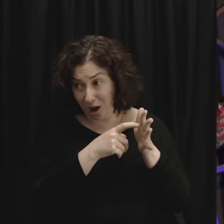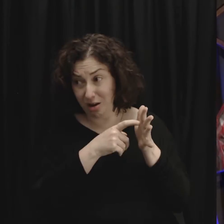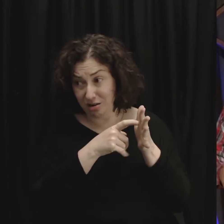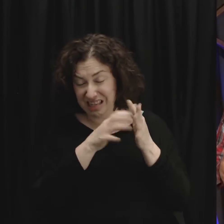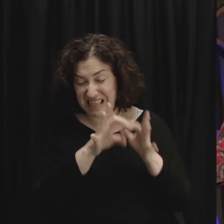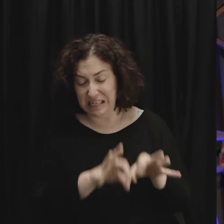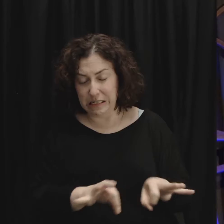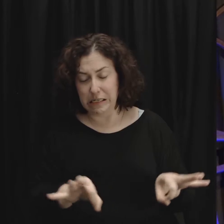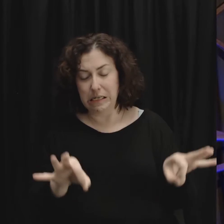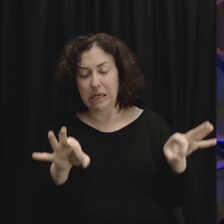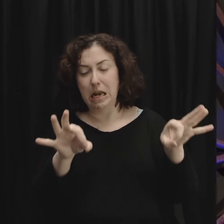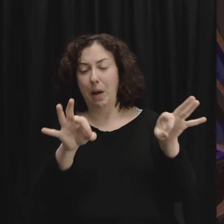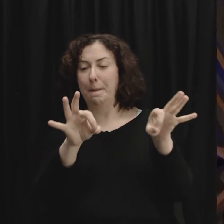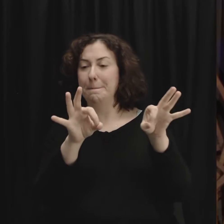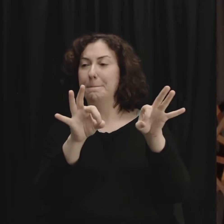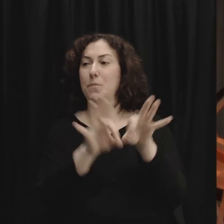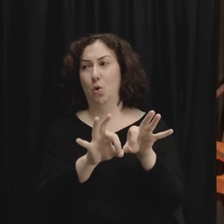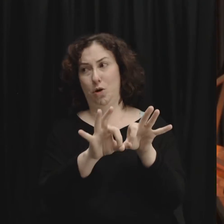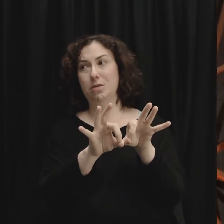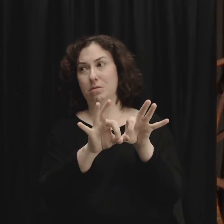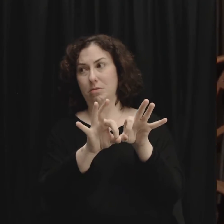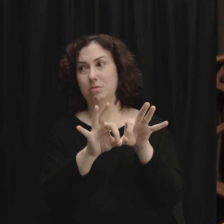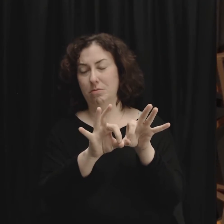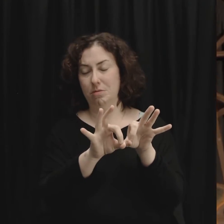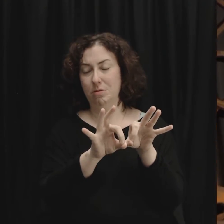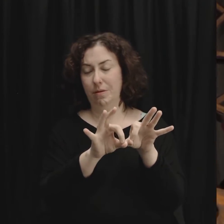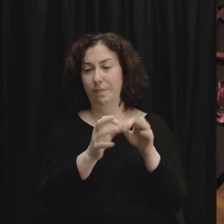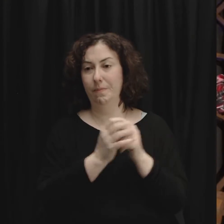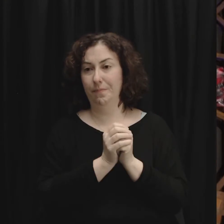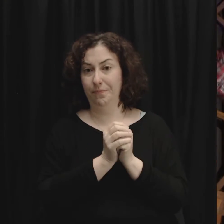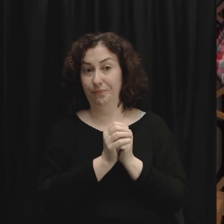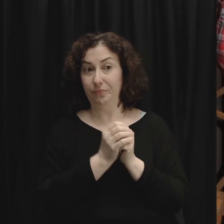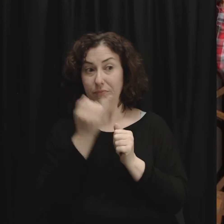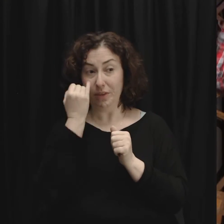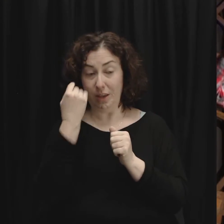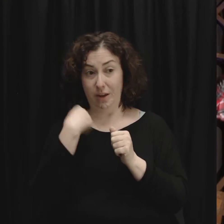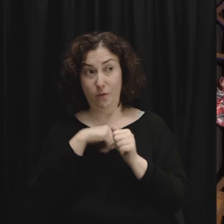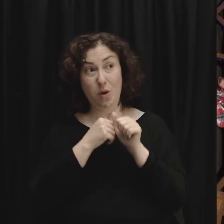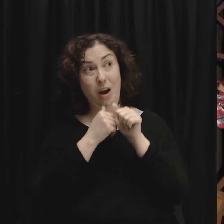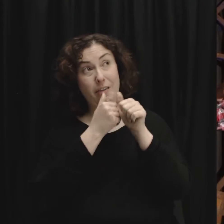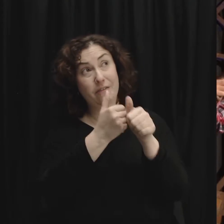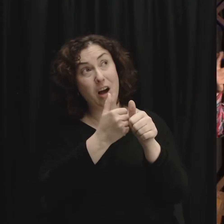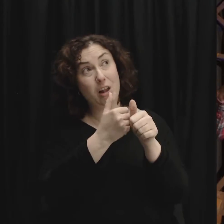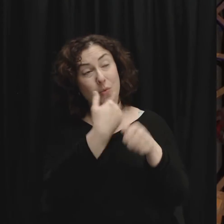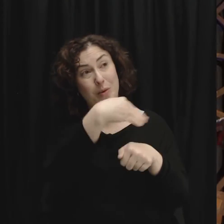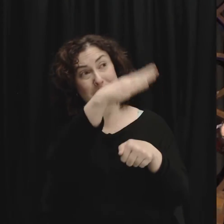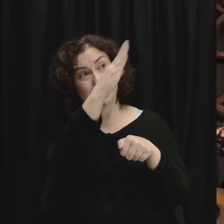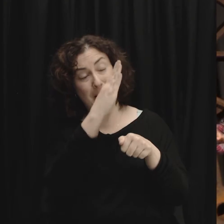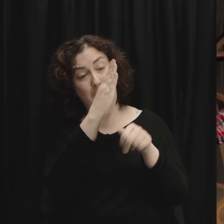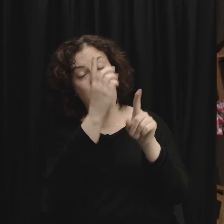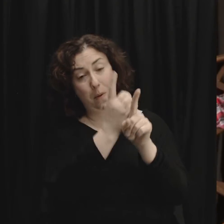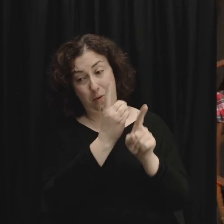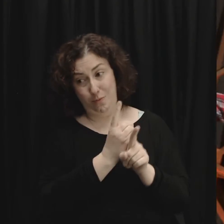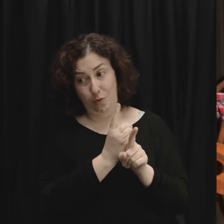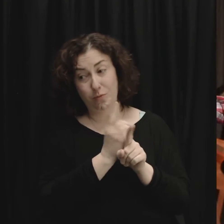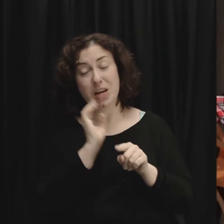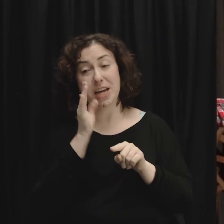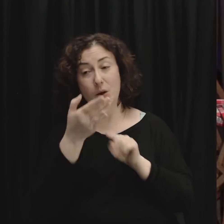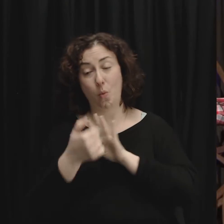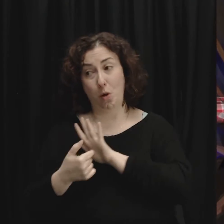absolutely foundational to the Christian life that if our walk with God is right, it ought to be evidenced in how we are living